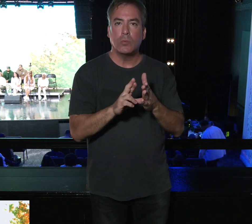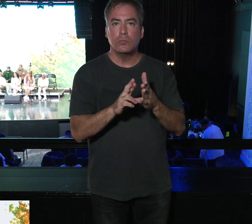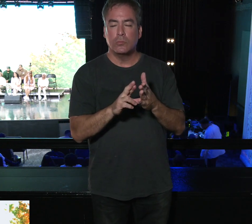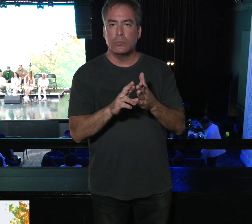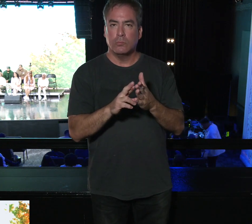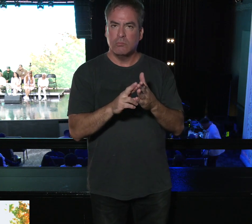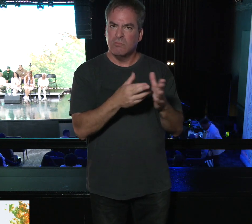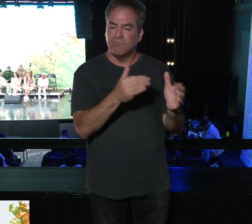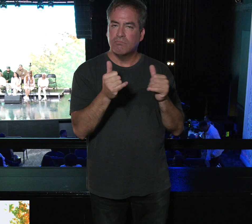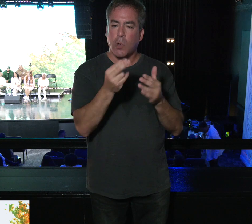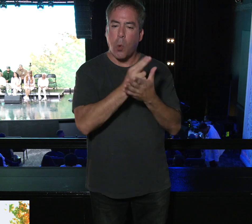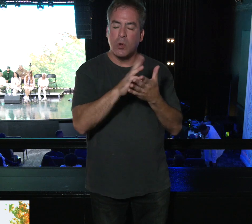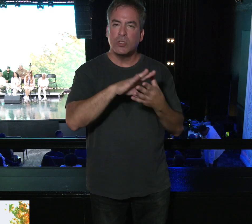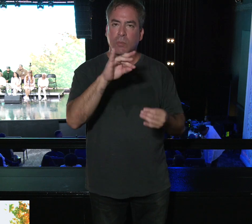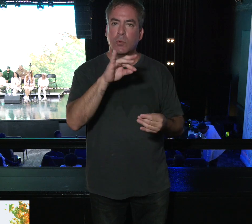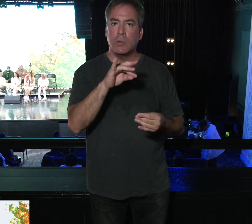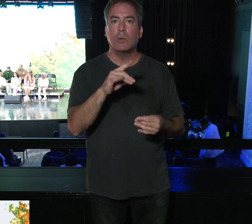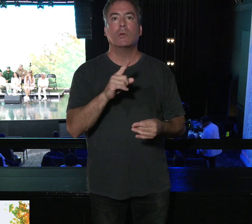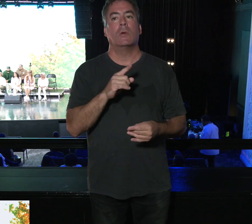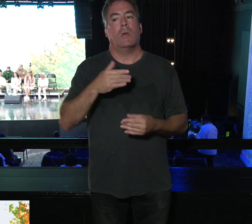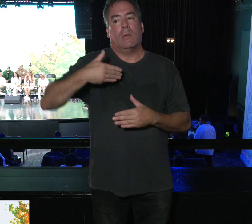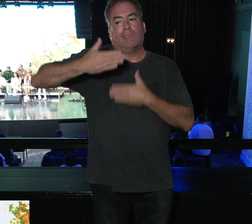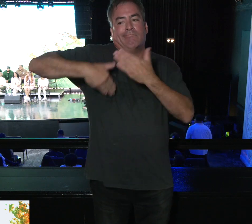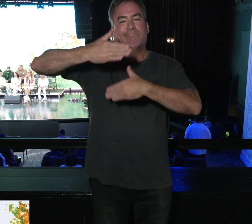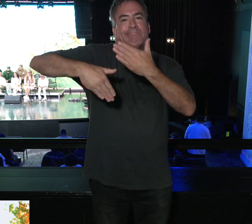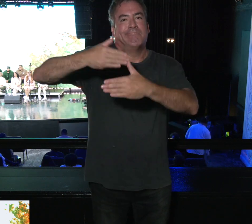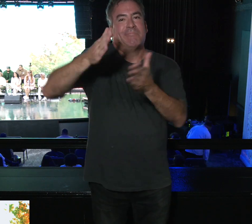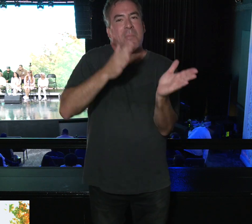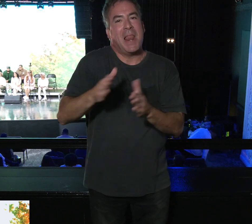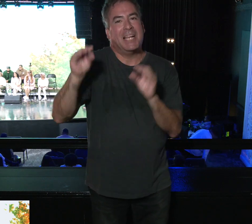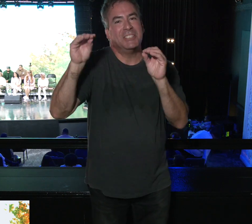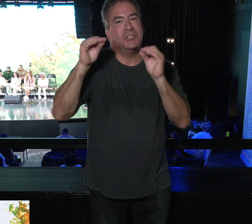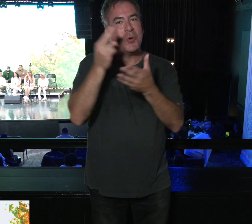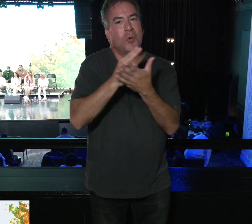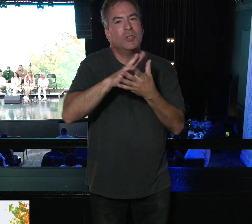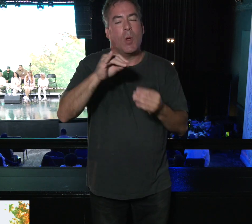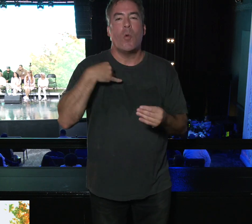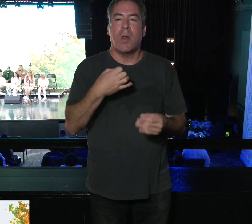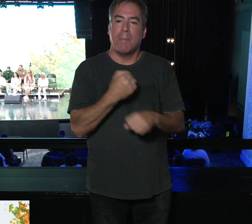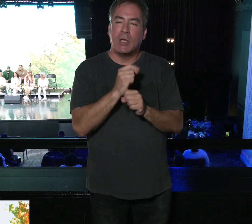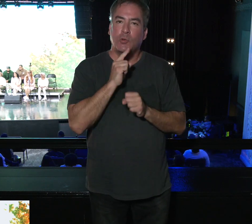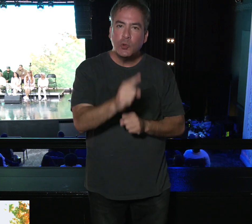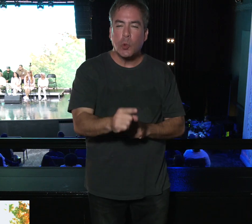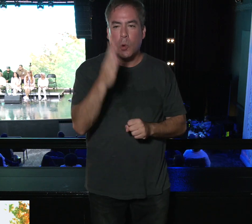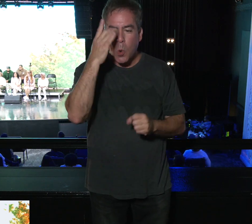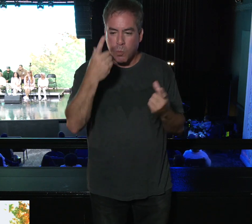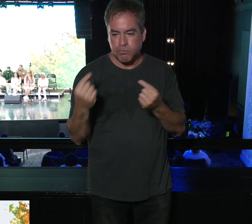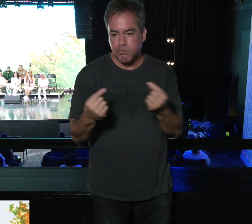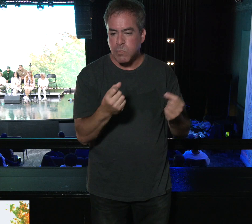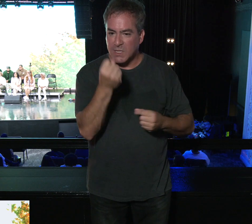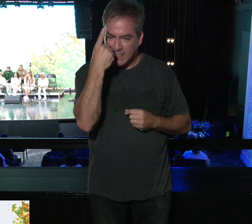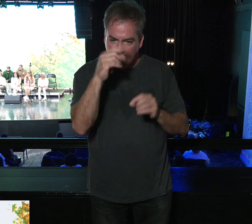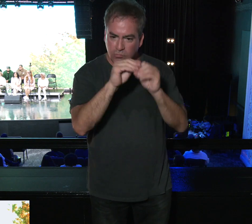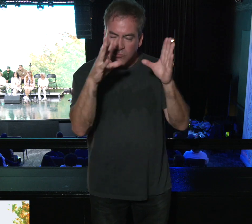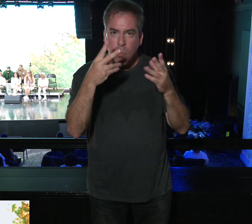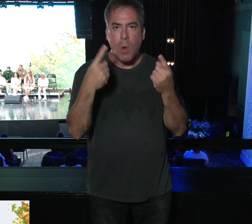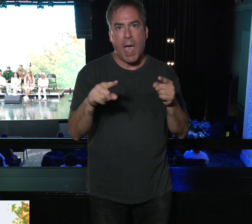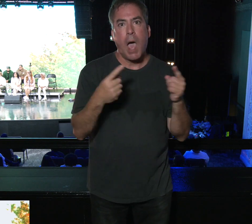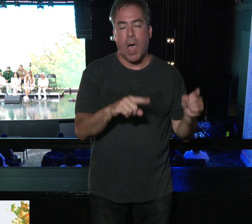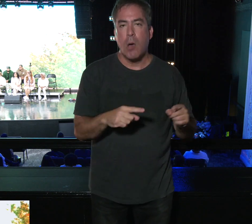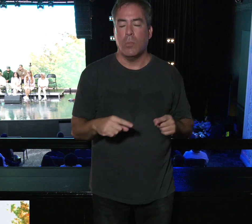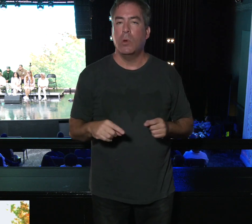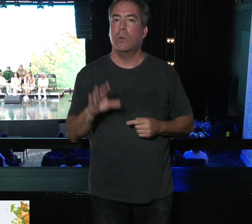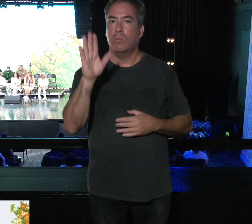this real quick because Holy Spirit nights are coming and I want to make sure that we know what's happening. We have an understanding of what's happening.